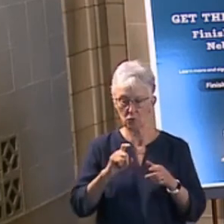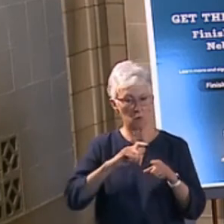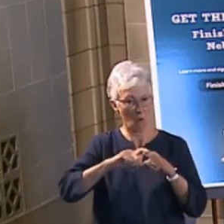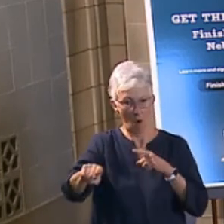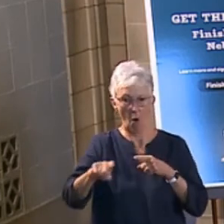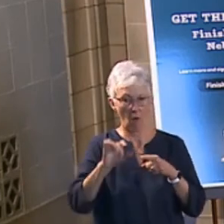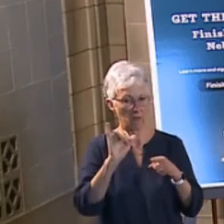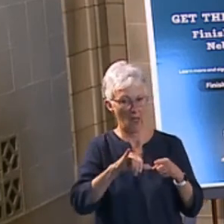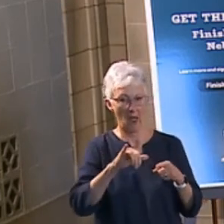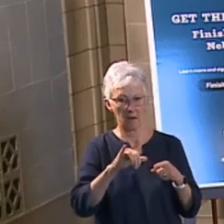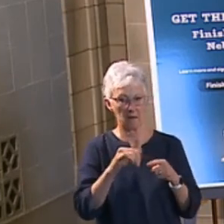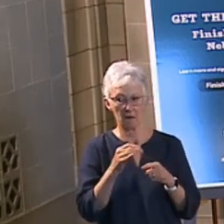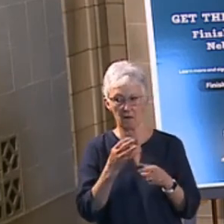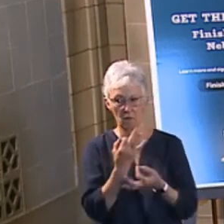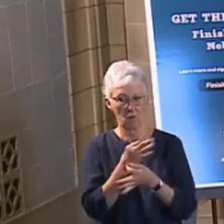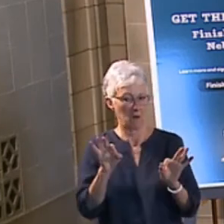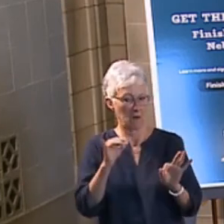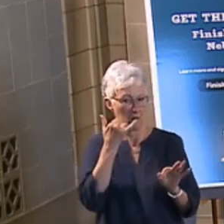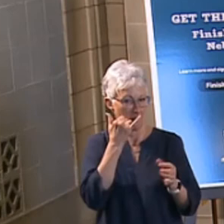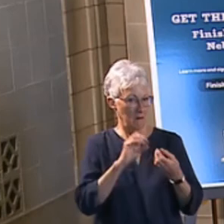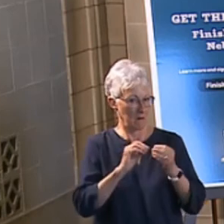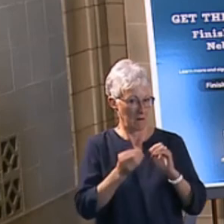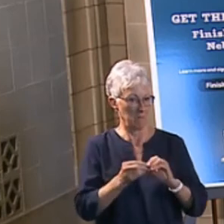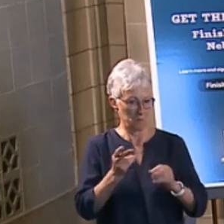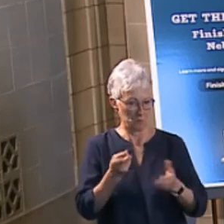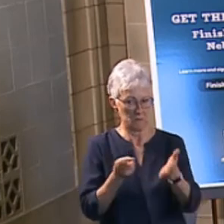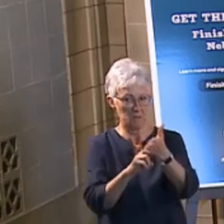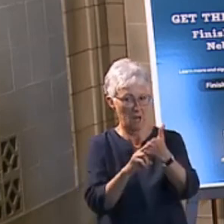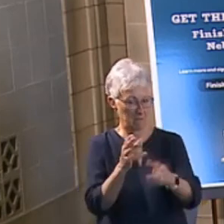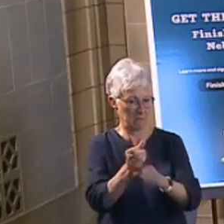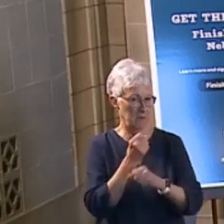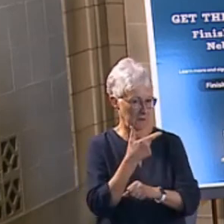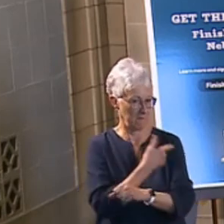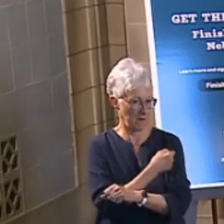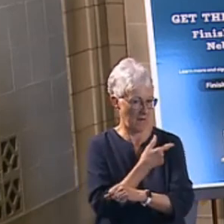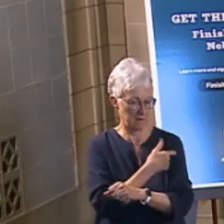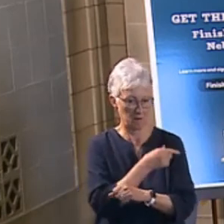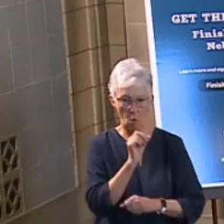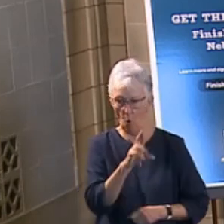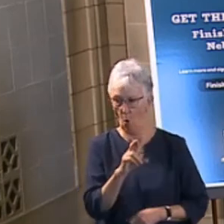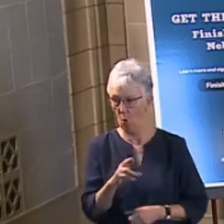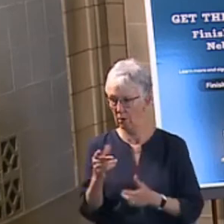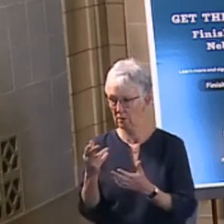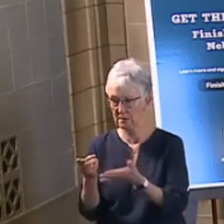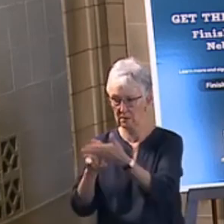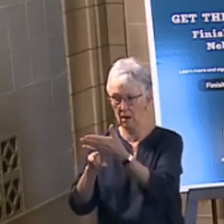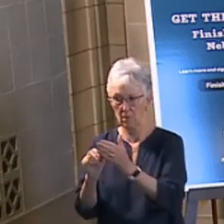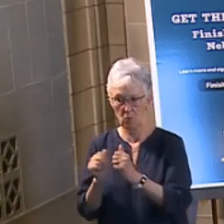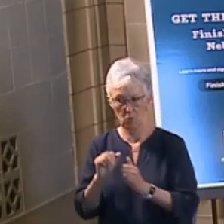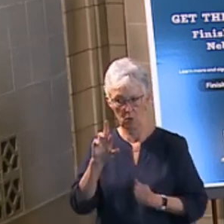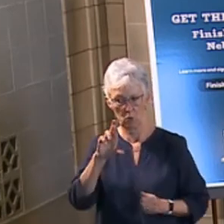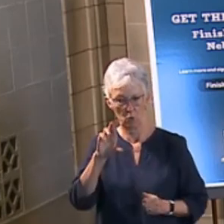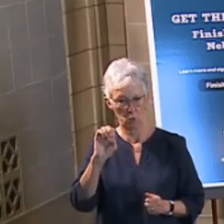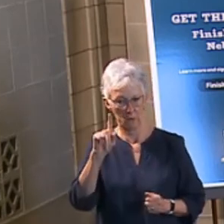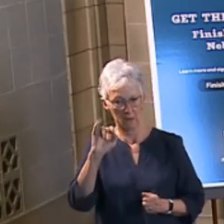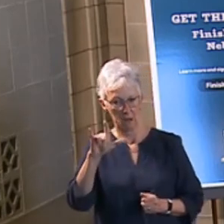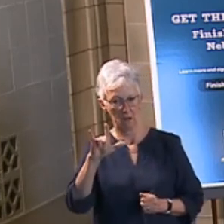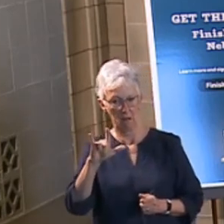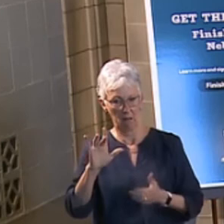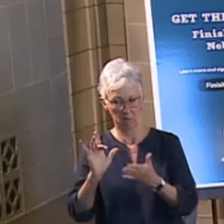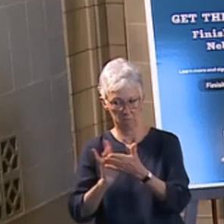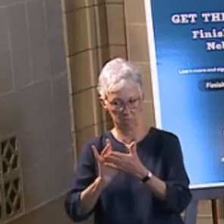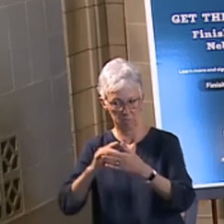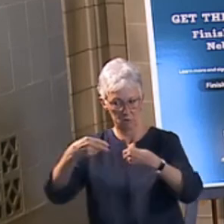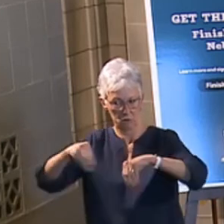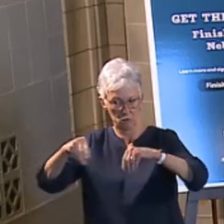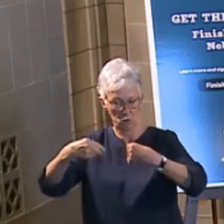833 number, to be able to get that vaccine. That's one way to do it. You can go to the retail pharmacy program, which was set up by the federal government. So that's